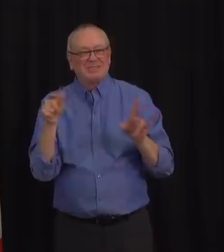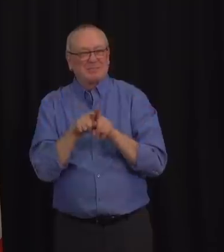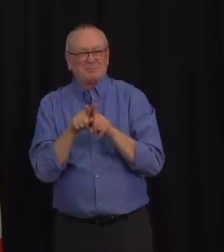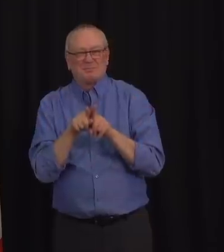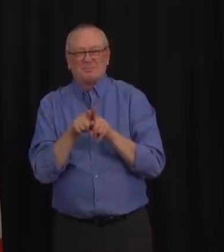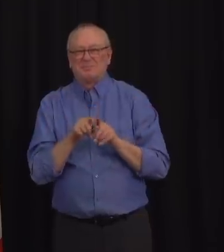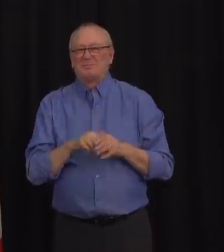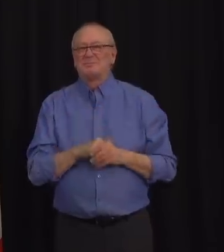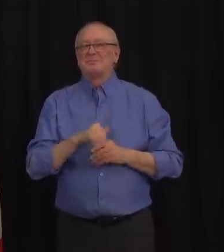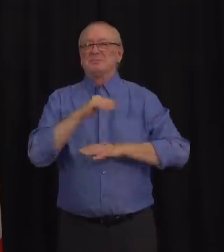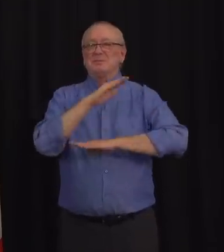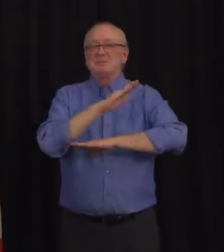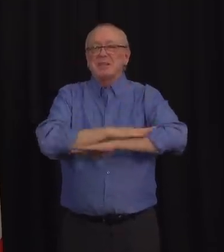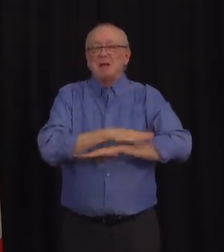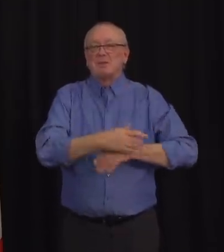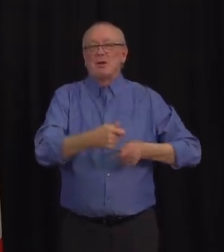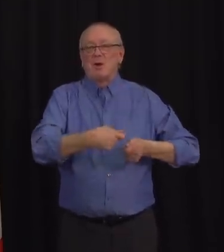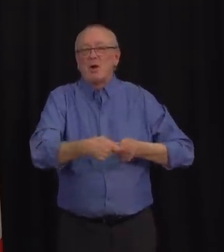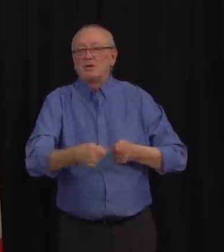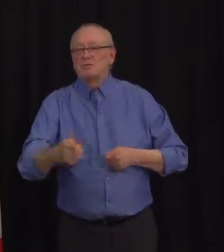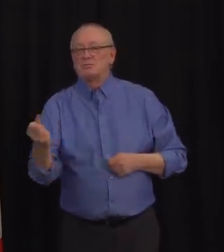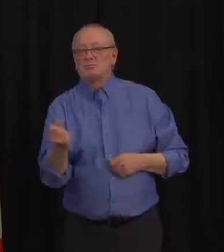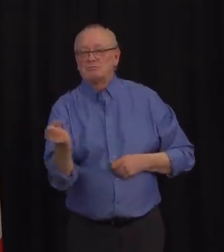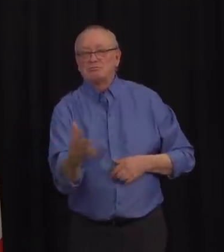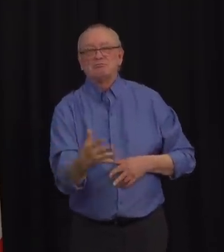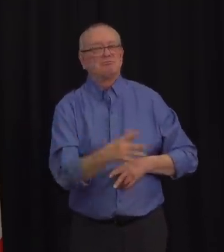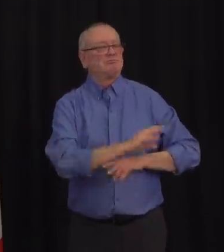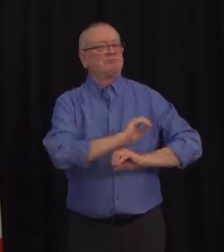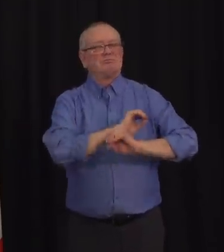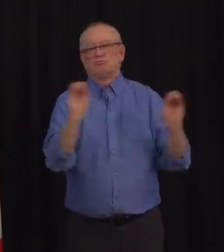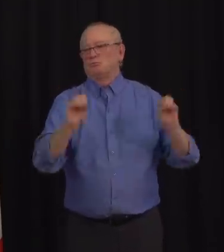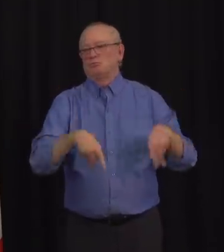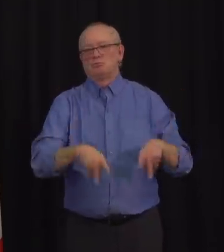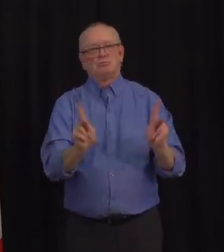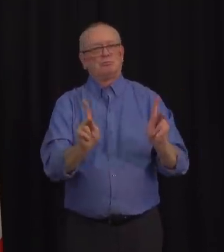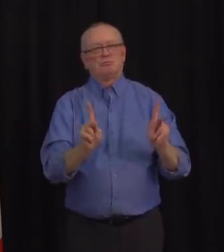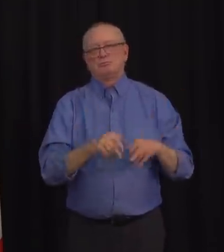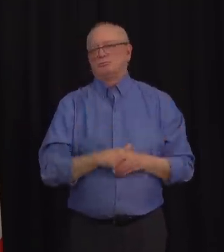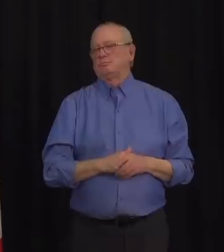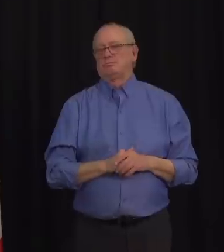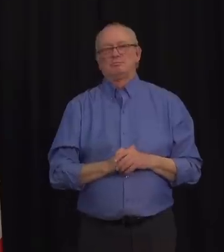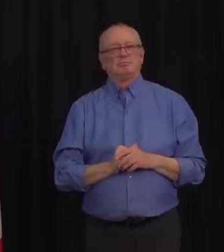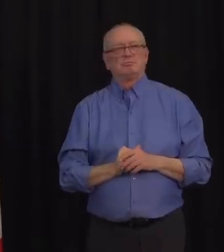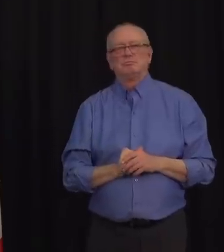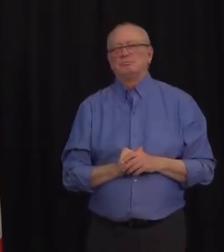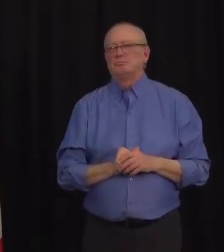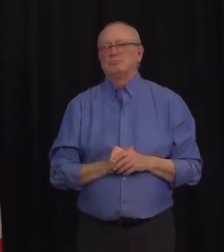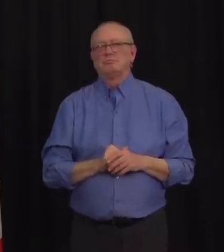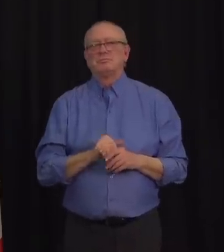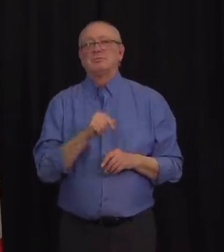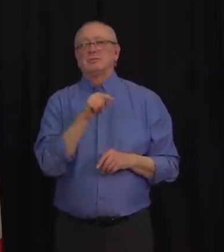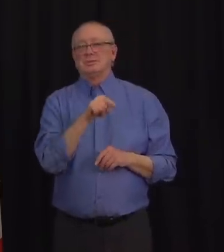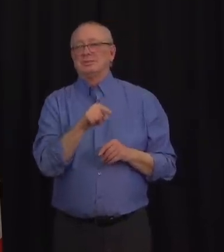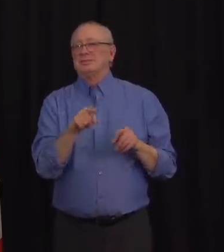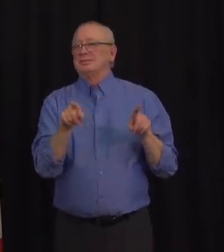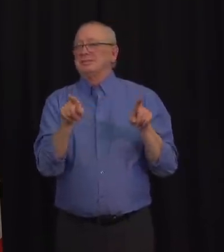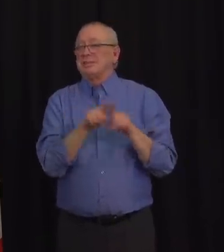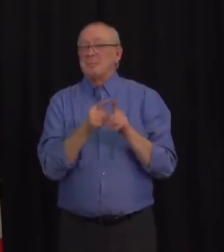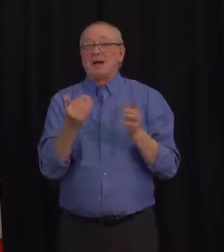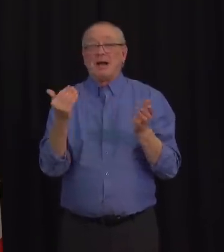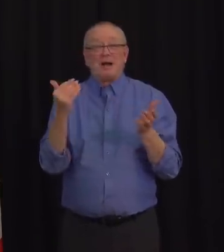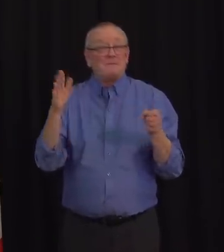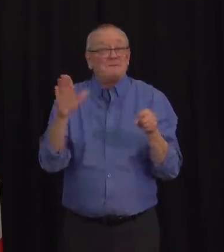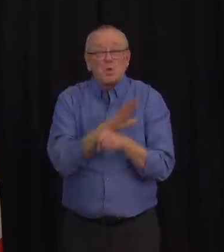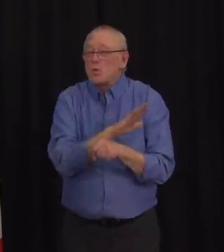Casinos may remain open but are limited to 25% of their capacity under the Alberta fire